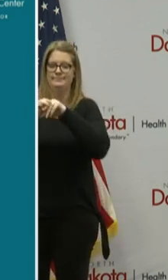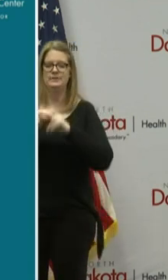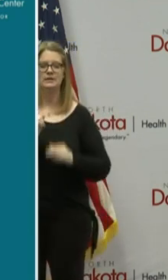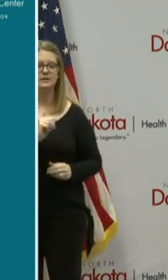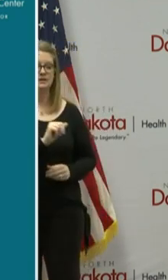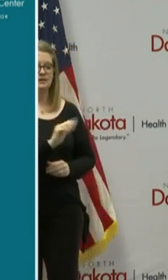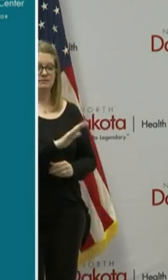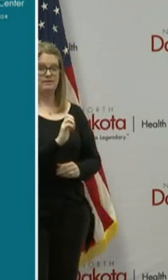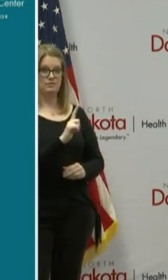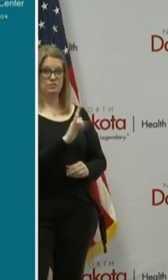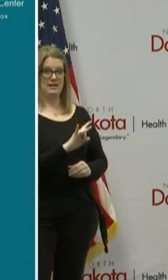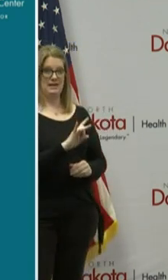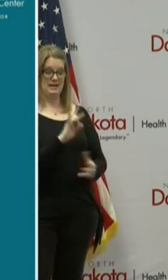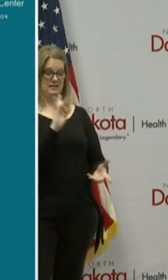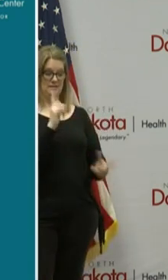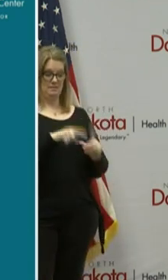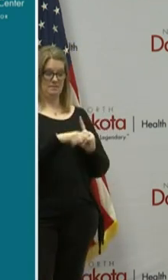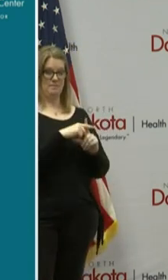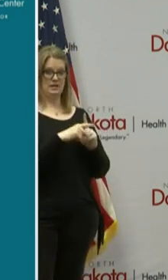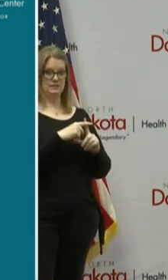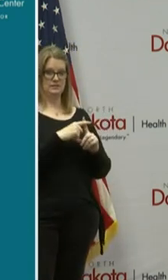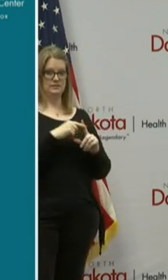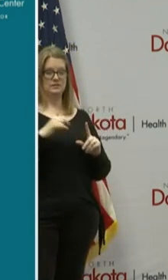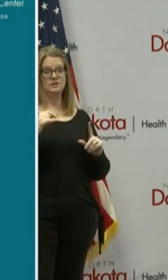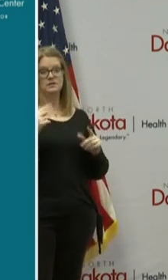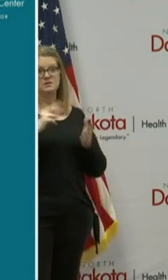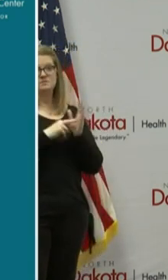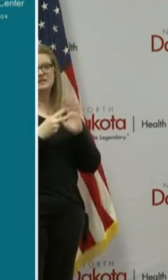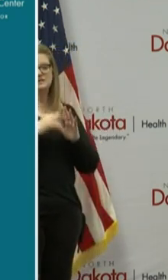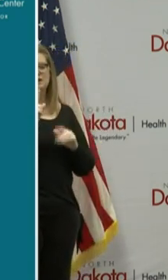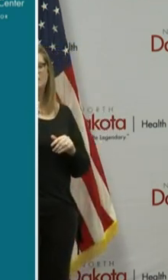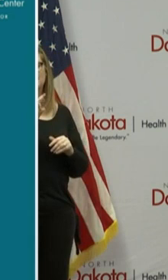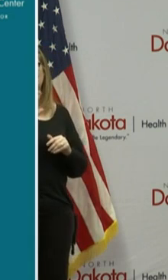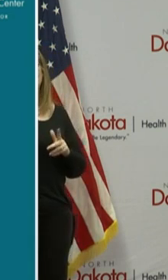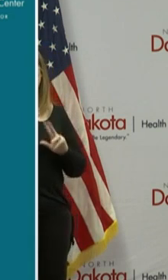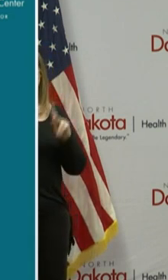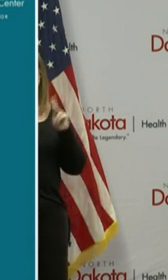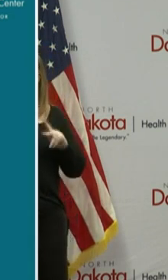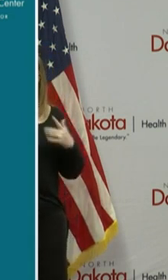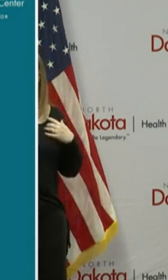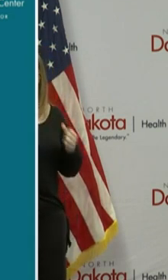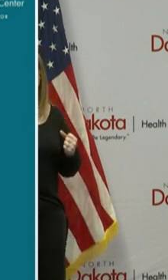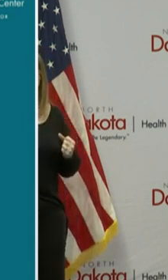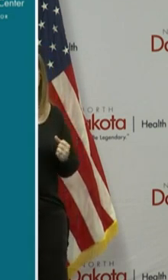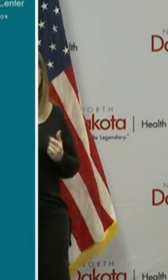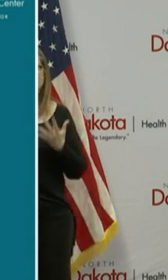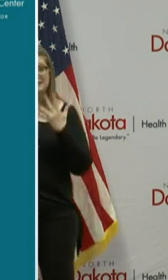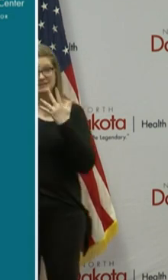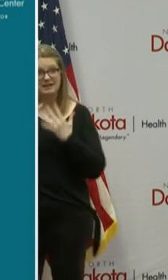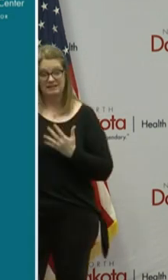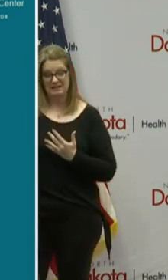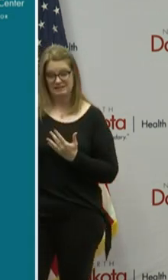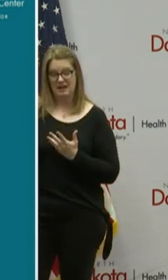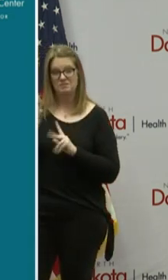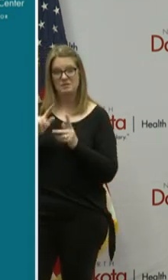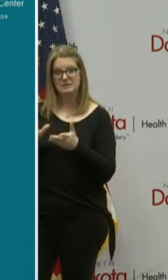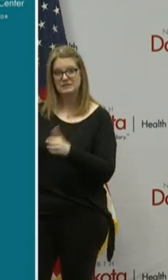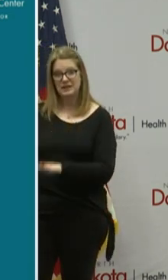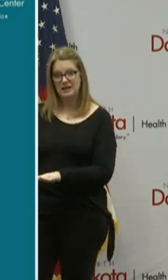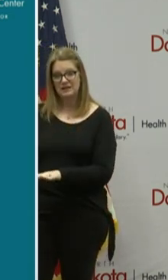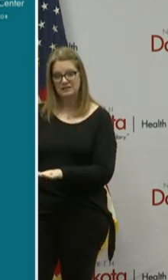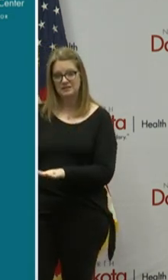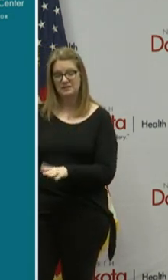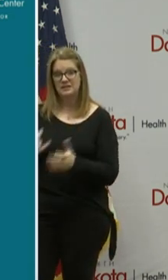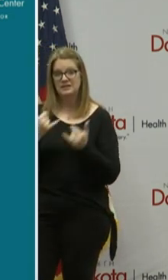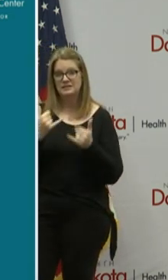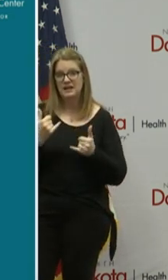528 positives we've seen 183 people recover we've sadly seen nine deaths and currently we've got